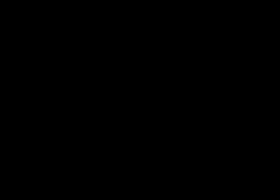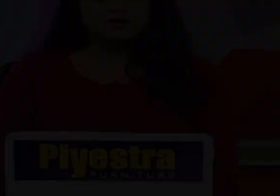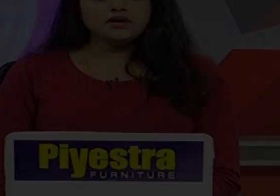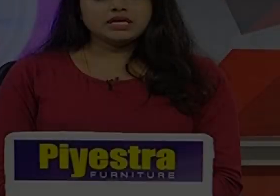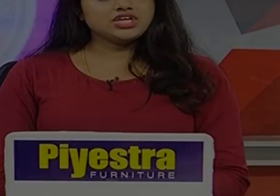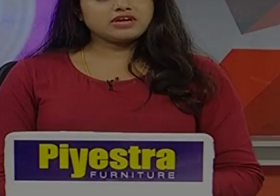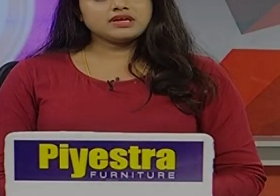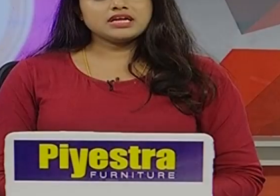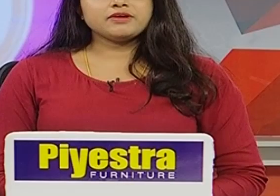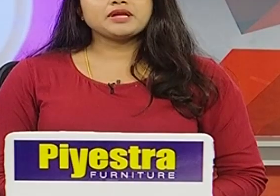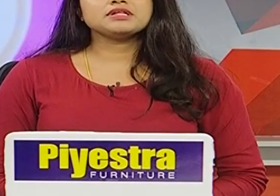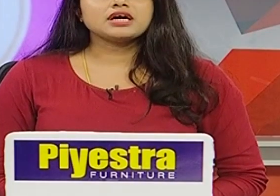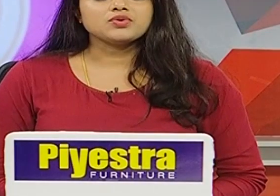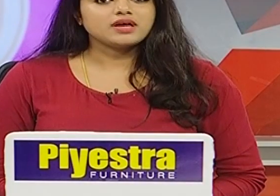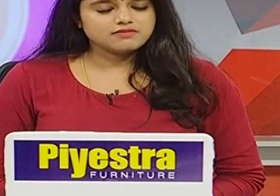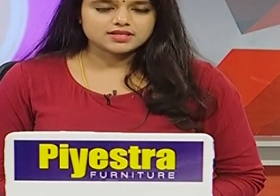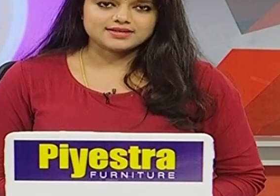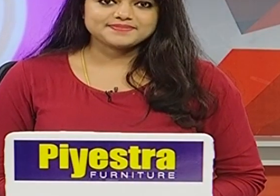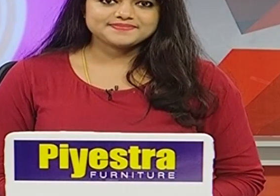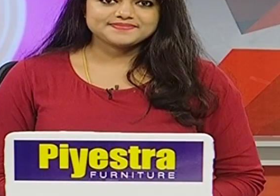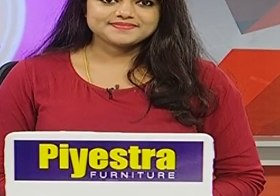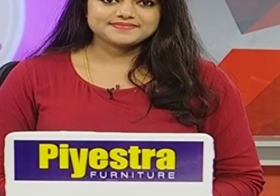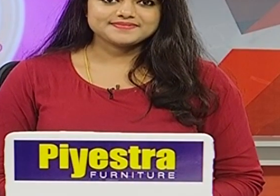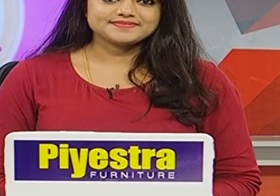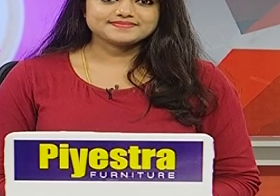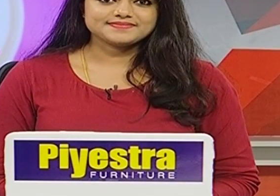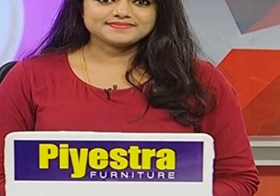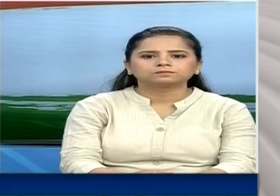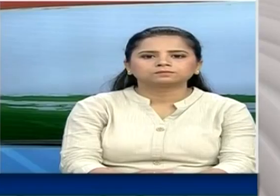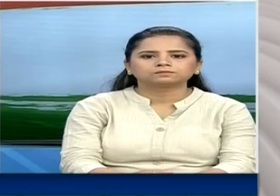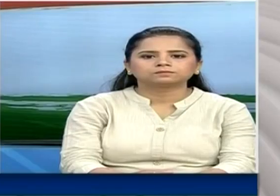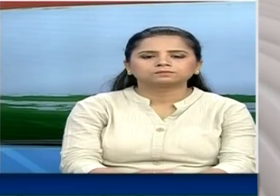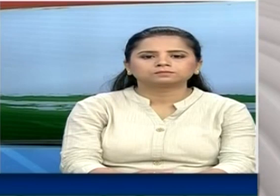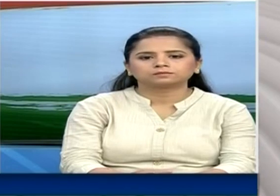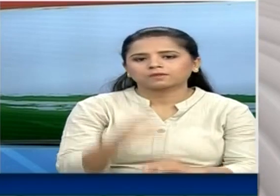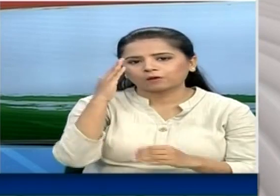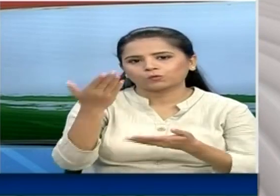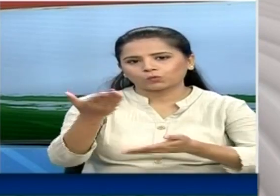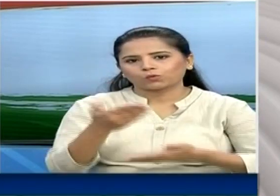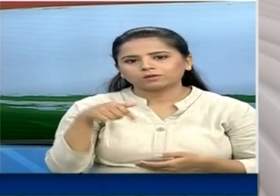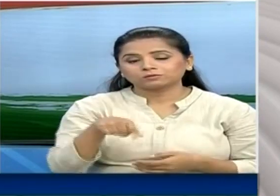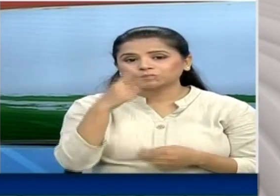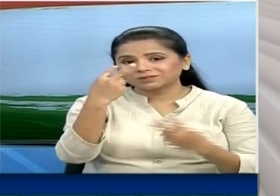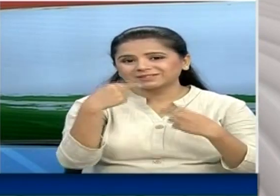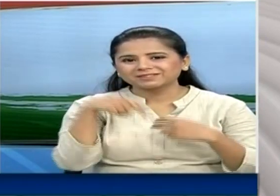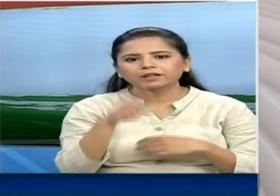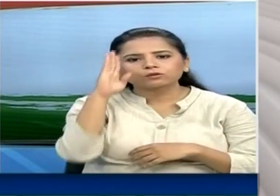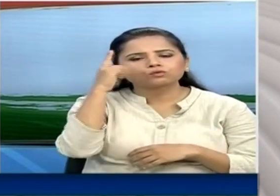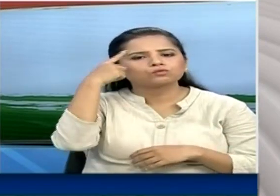Hello and welcome. You are watching the news for hearing impaired. I am